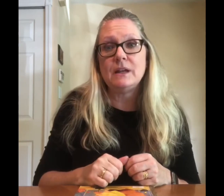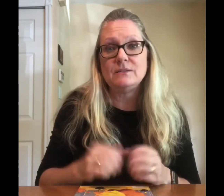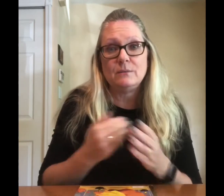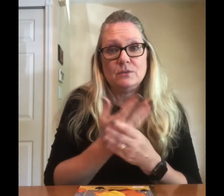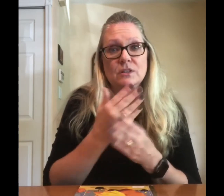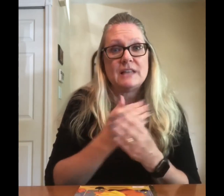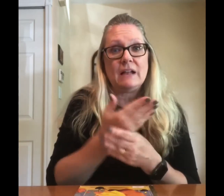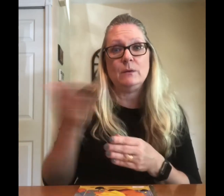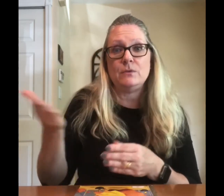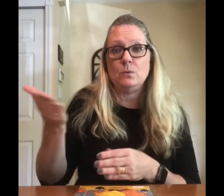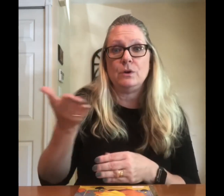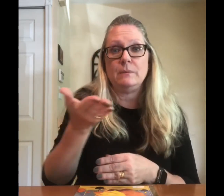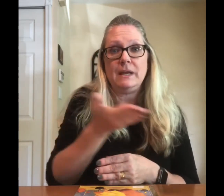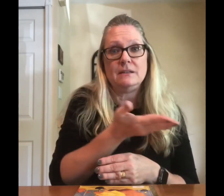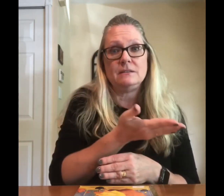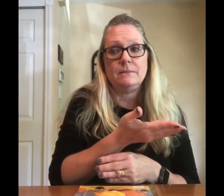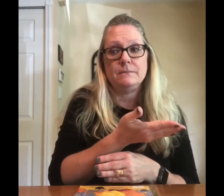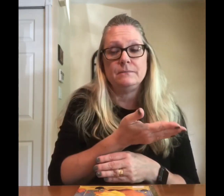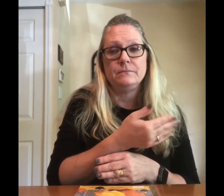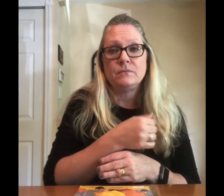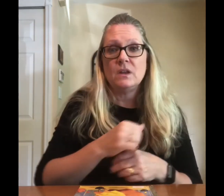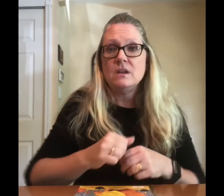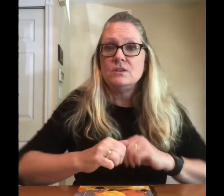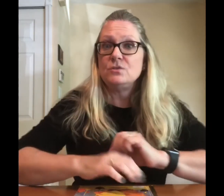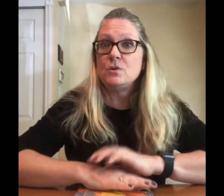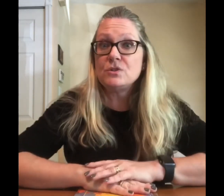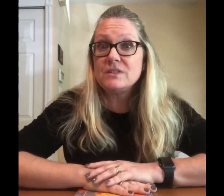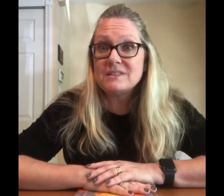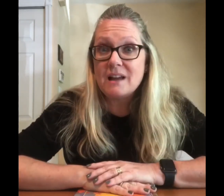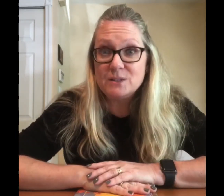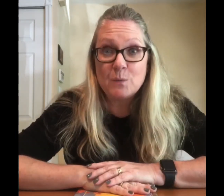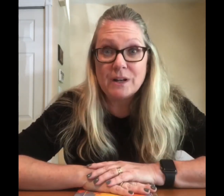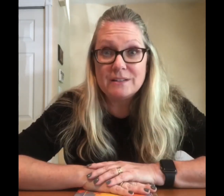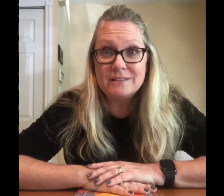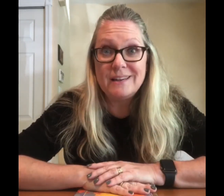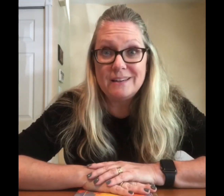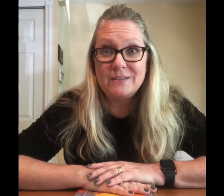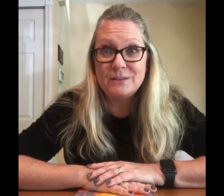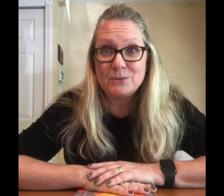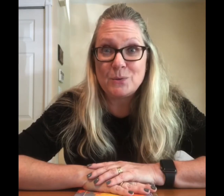it's exactly what the word means. So those are the signs that we're gonna see in this story.